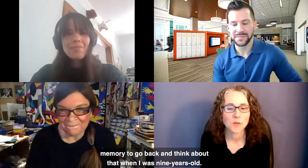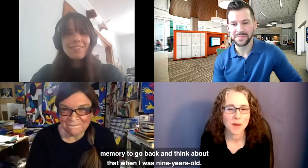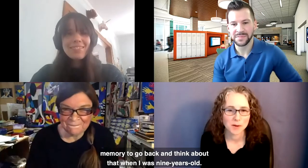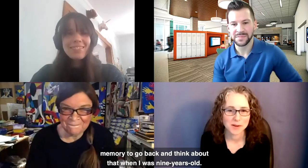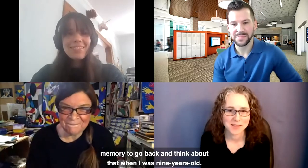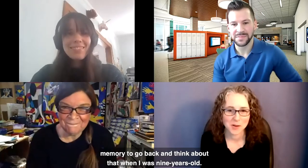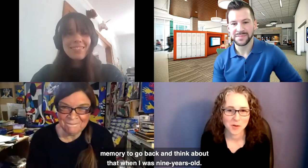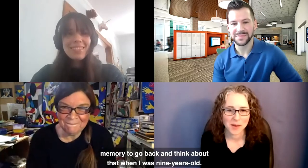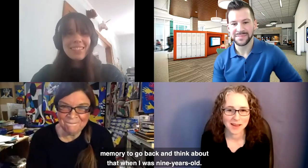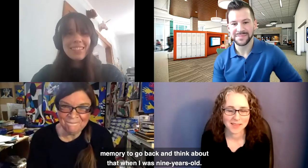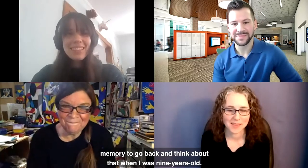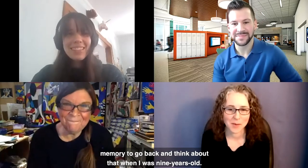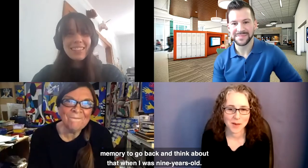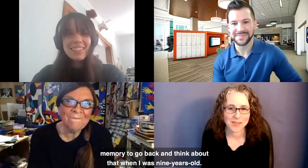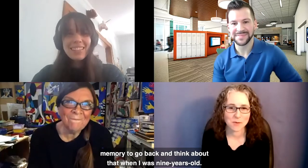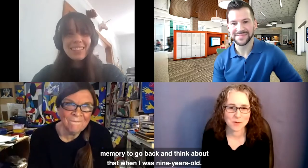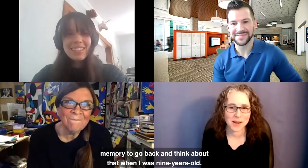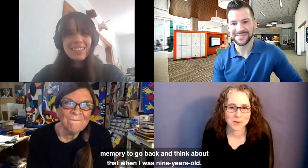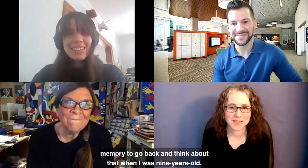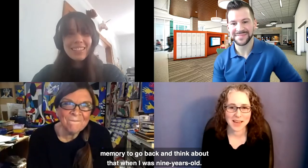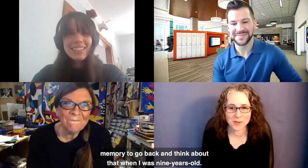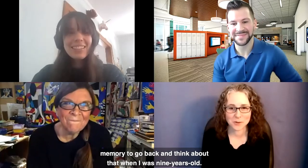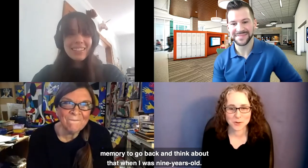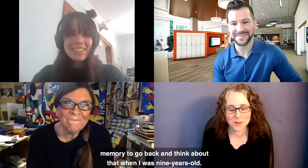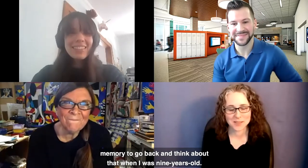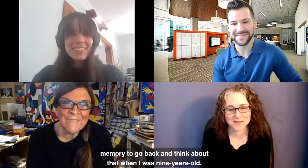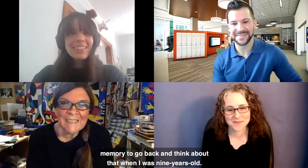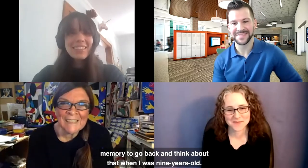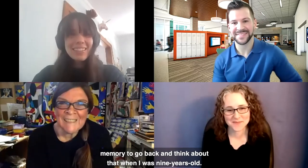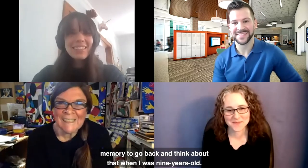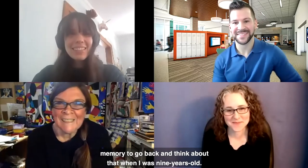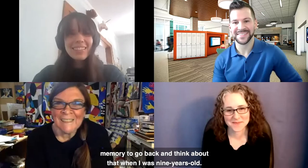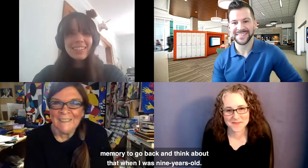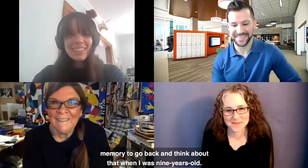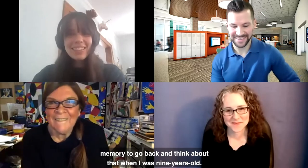wonderful memory to go back and think about that when I was nine years old.